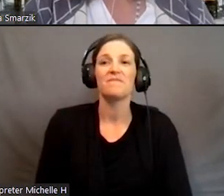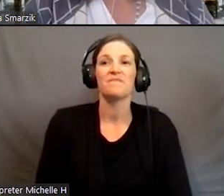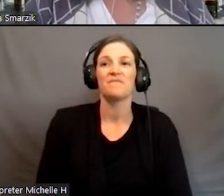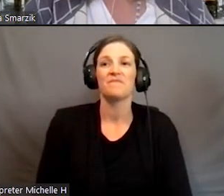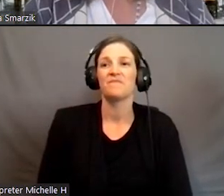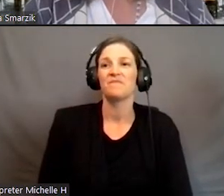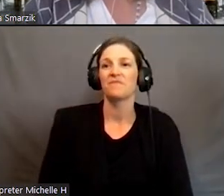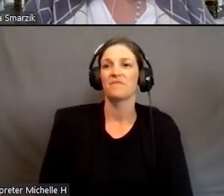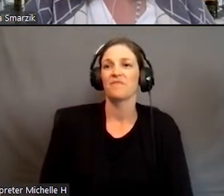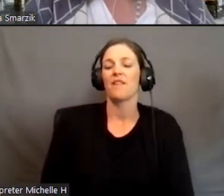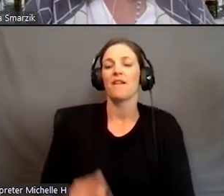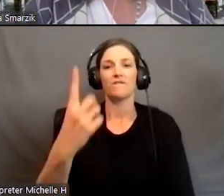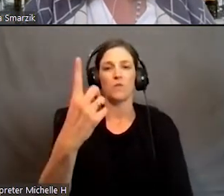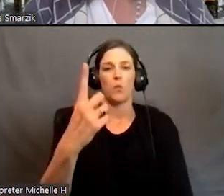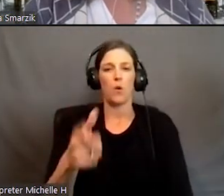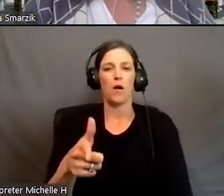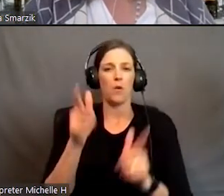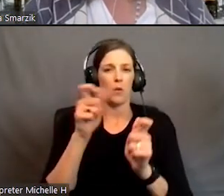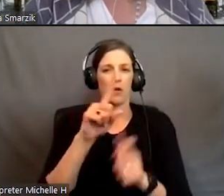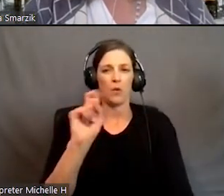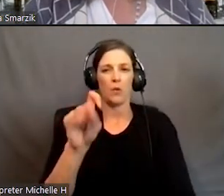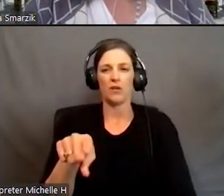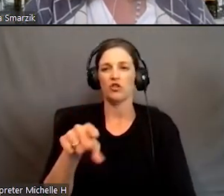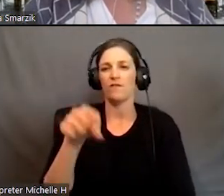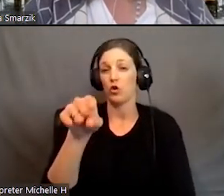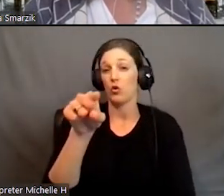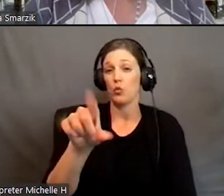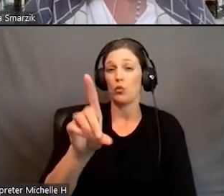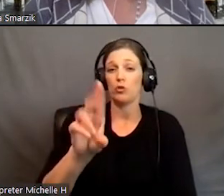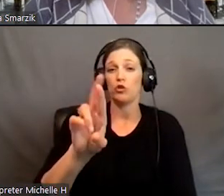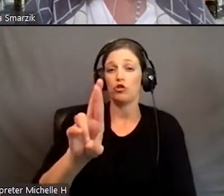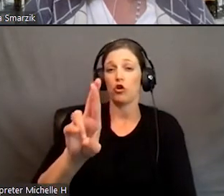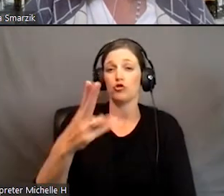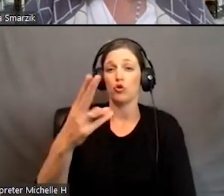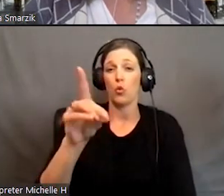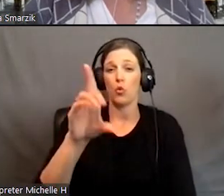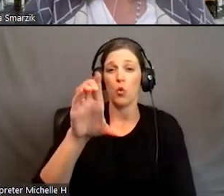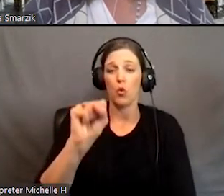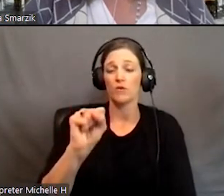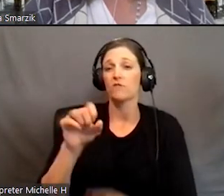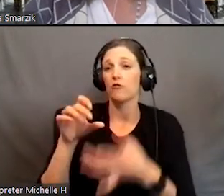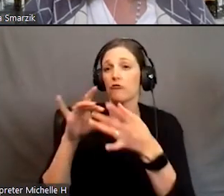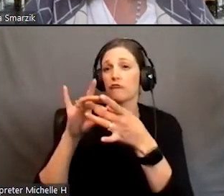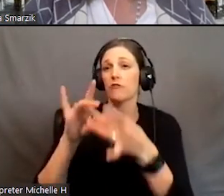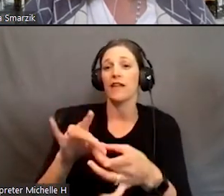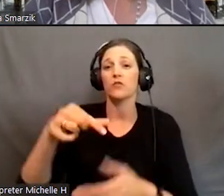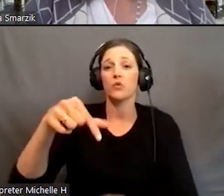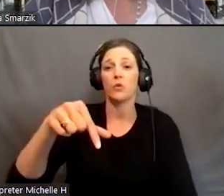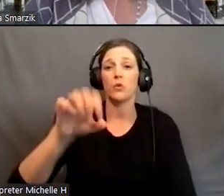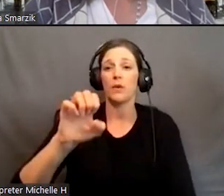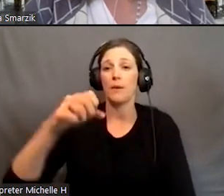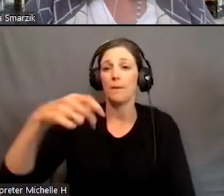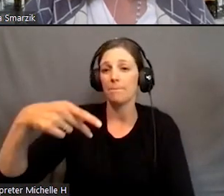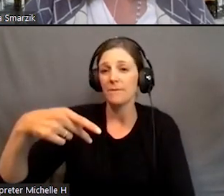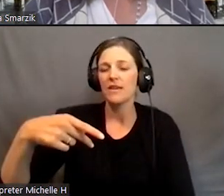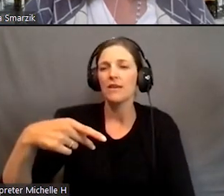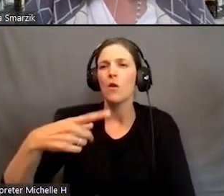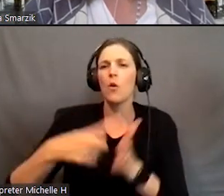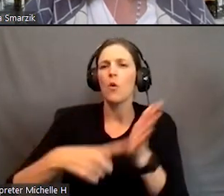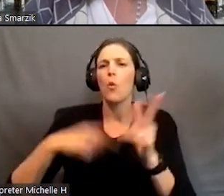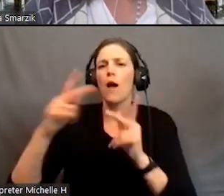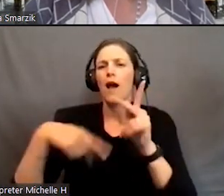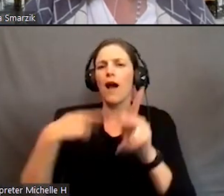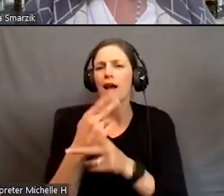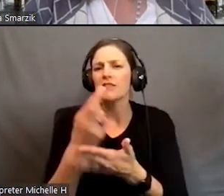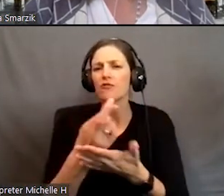I had one quick question for you, Dr. Rhodes, in regarding the QEP, what sorts of resources